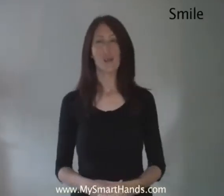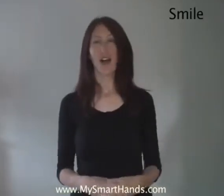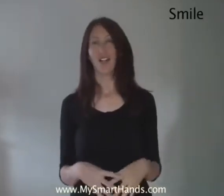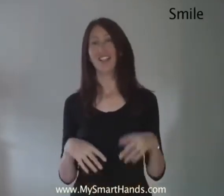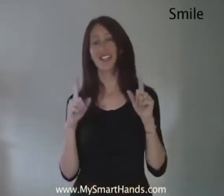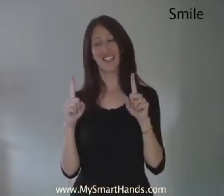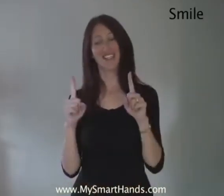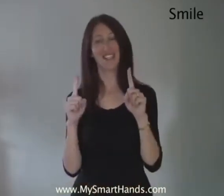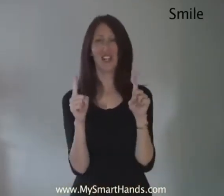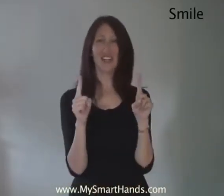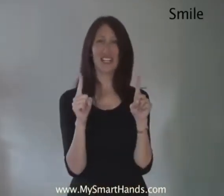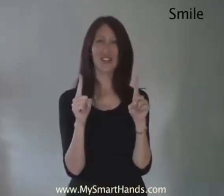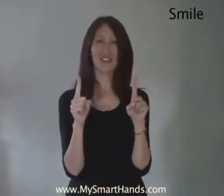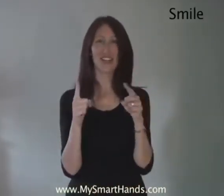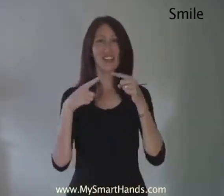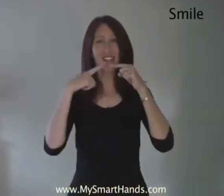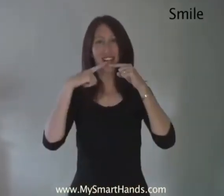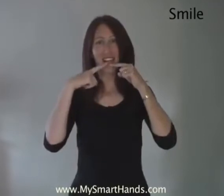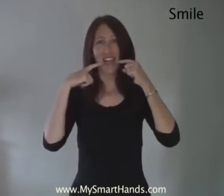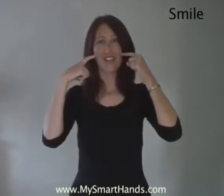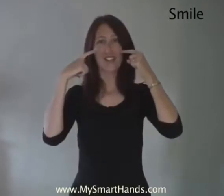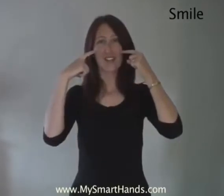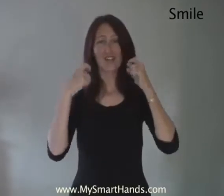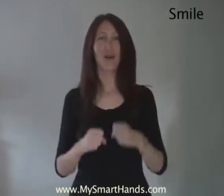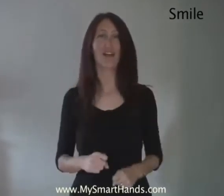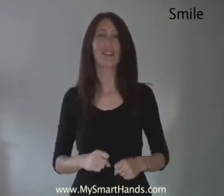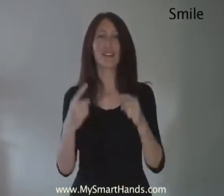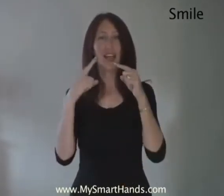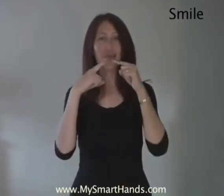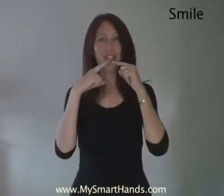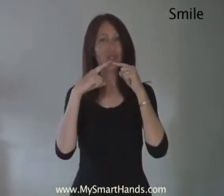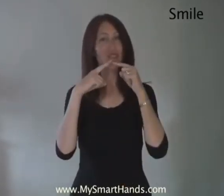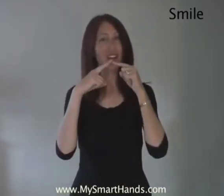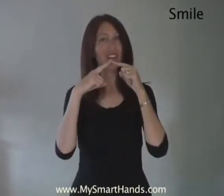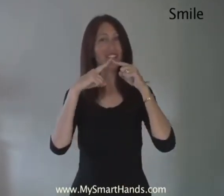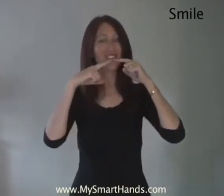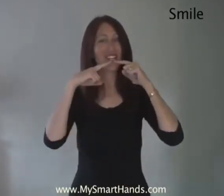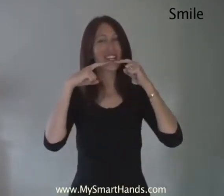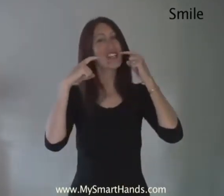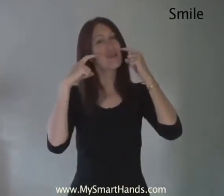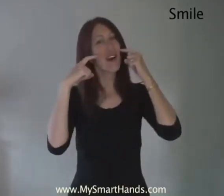Jump. You just take your index fingers like this and you just show a smile. And make sure to be smiling when you do it. Smile.